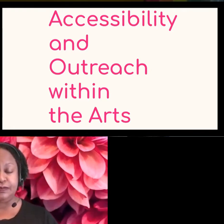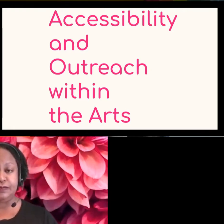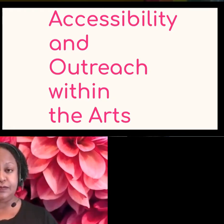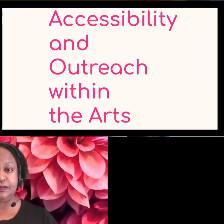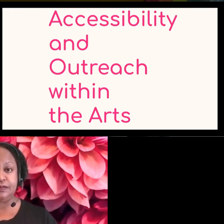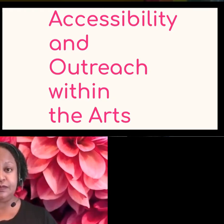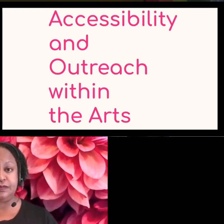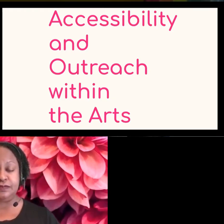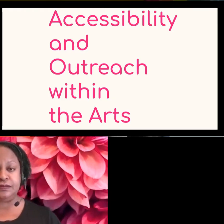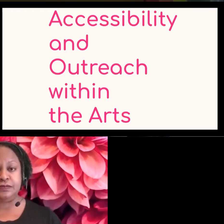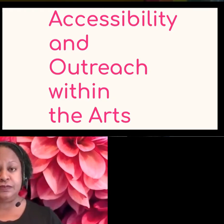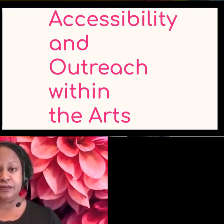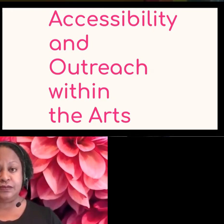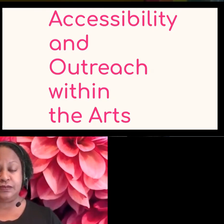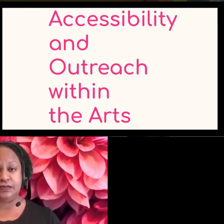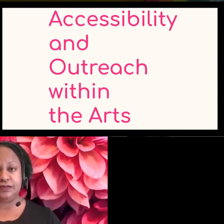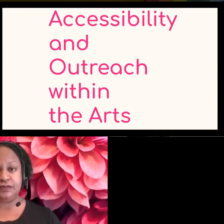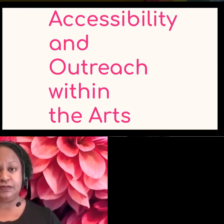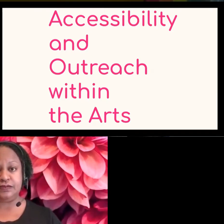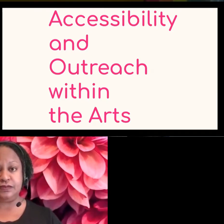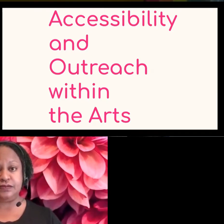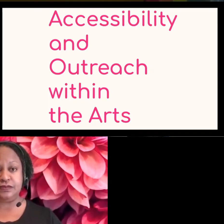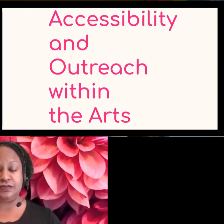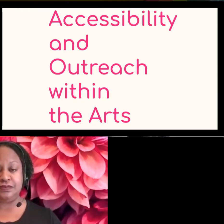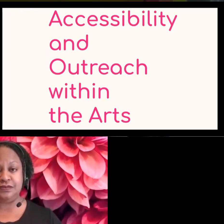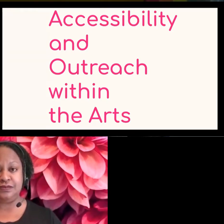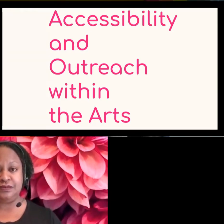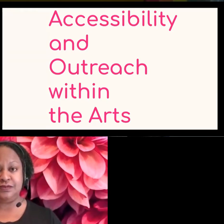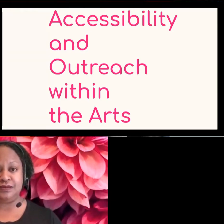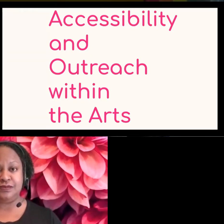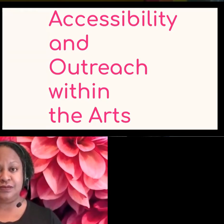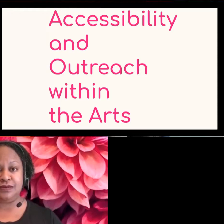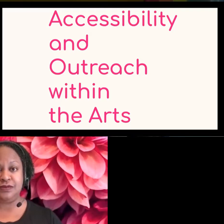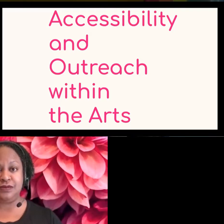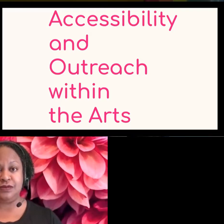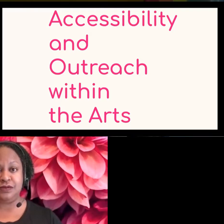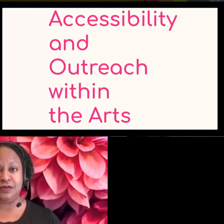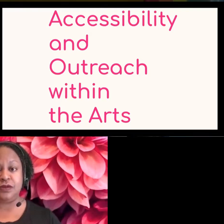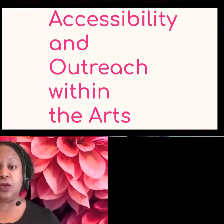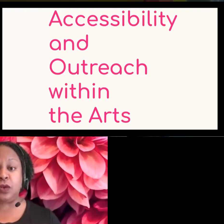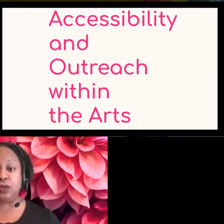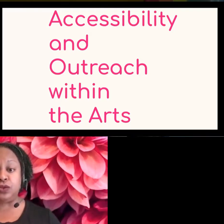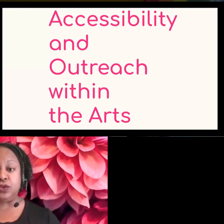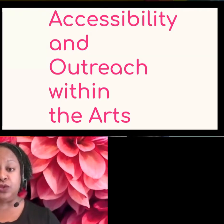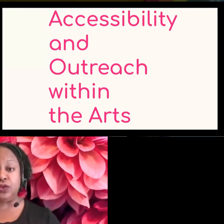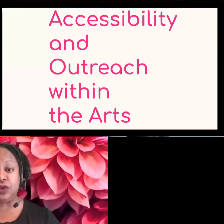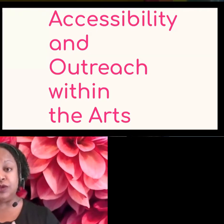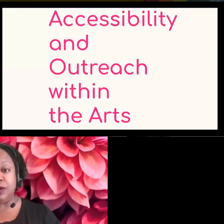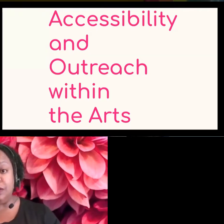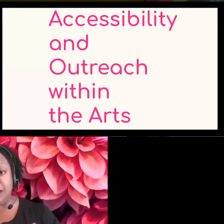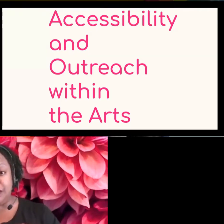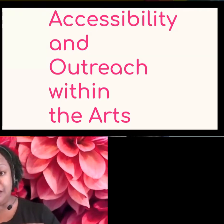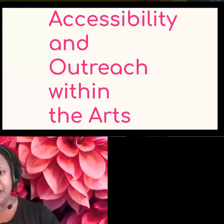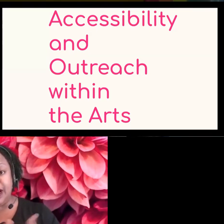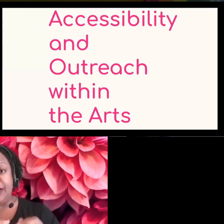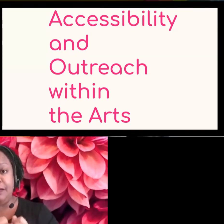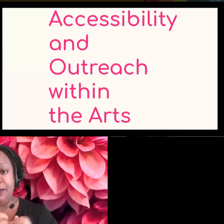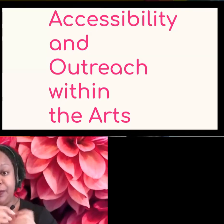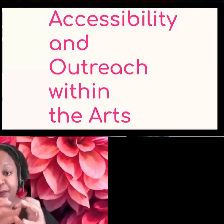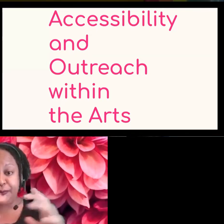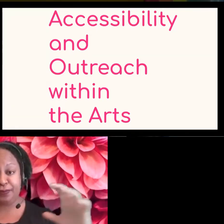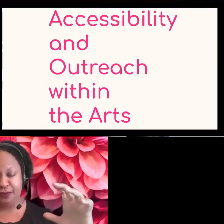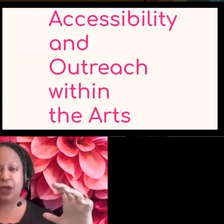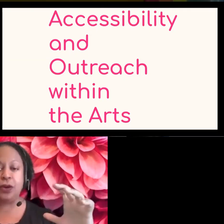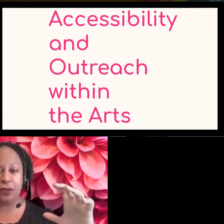about, you know, I'm going to start from the bottom and develop further as we go to welcome all levels of knowledge entering the space.